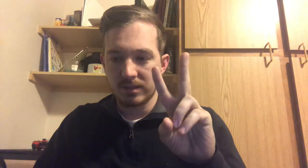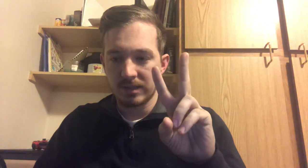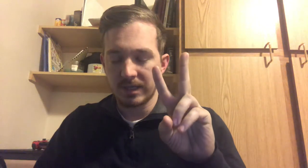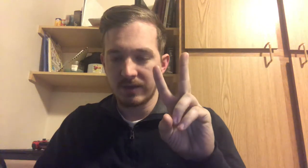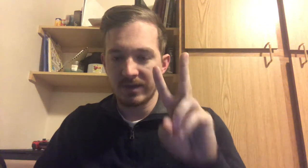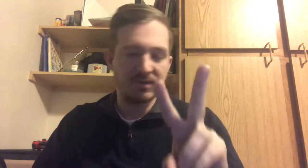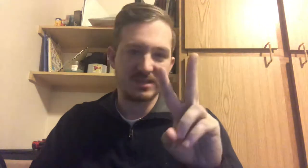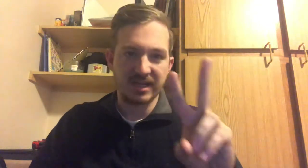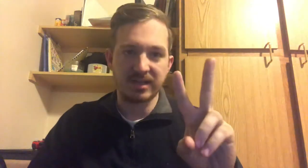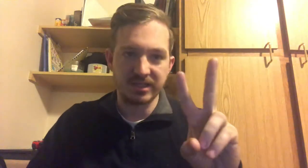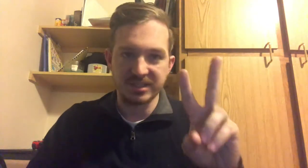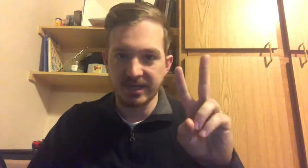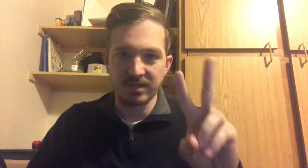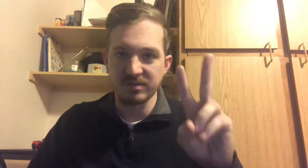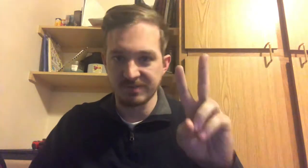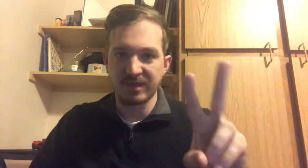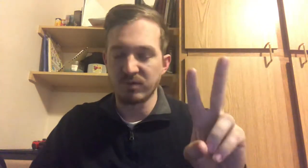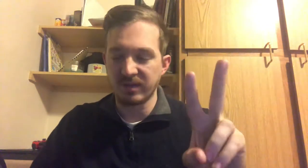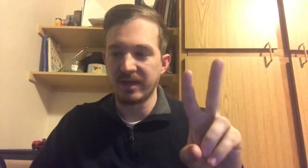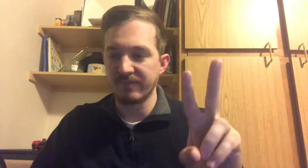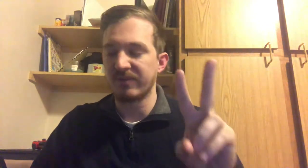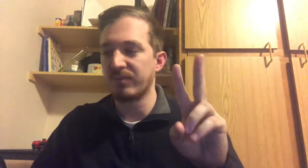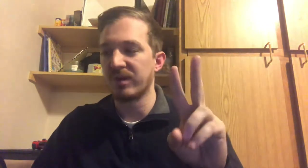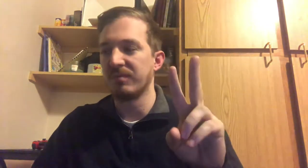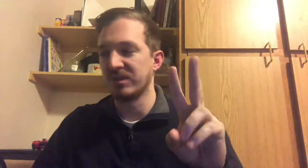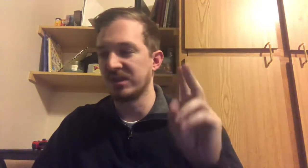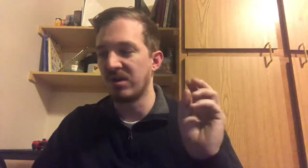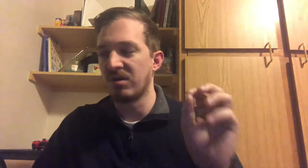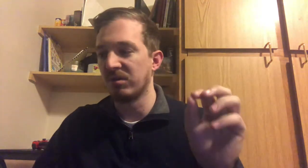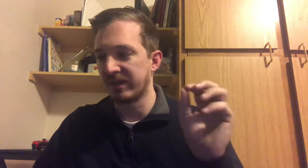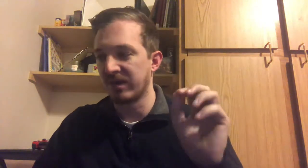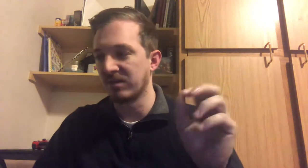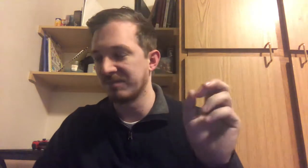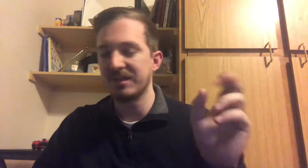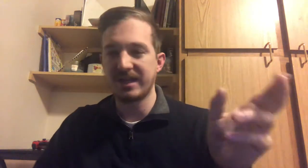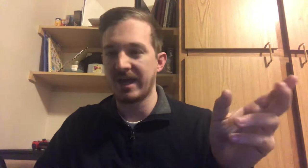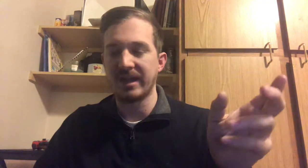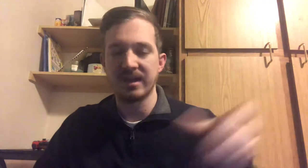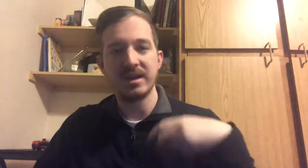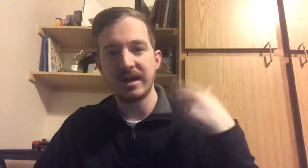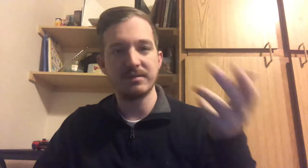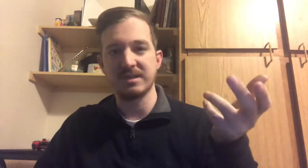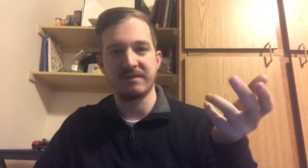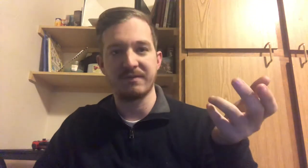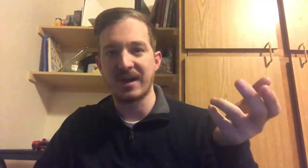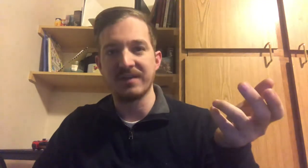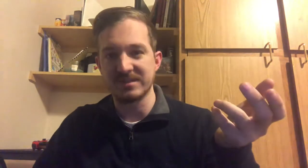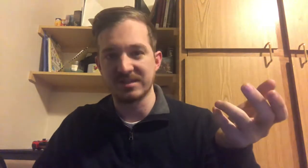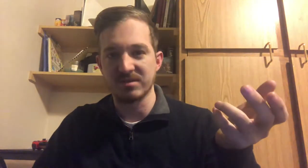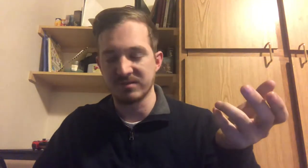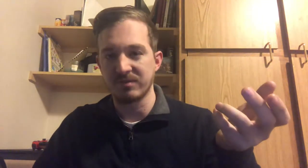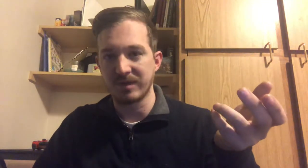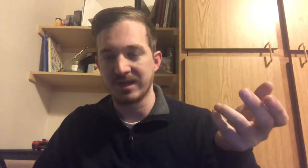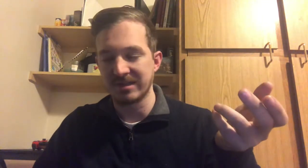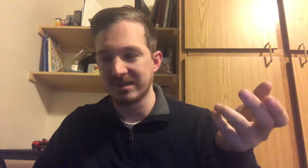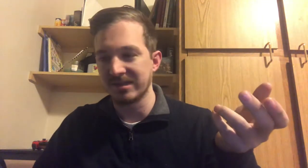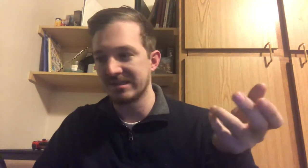Now I know it's kind of cliche to use my own name for pretty much all characters, but again, I was like five, six years old when I did this.